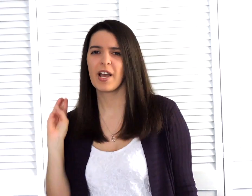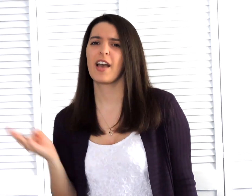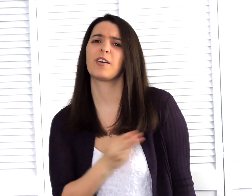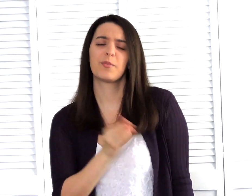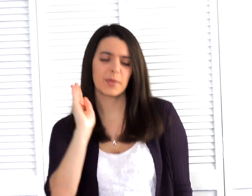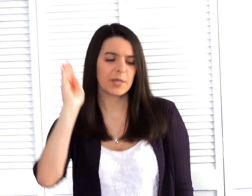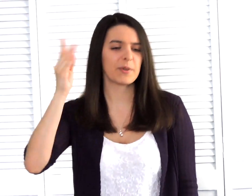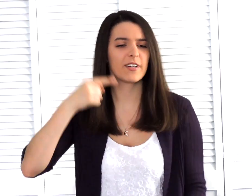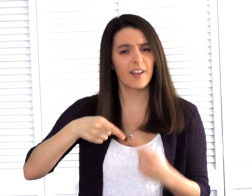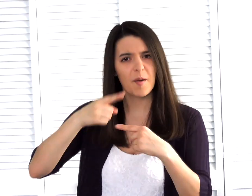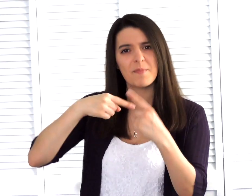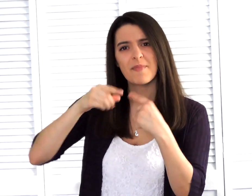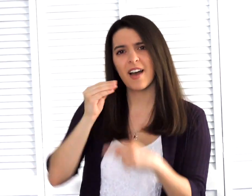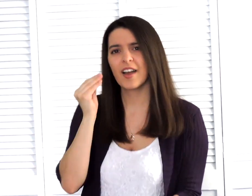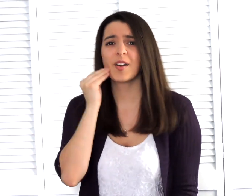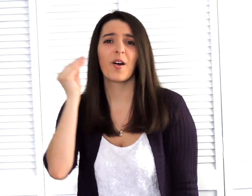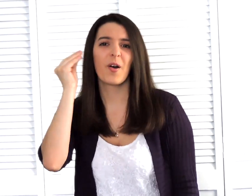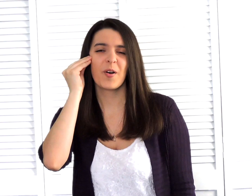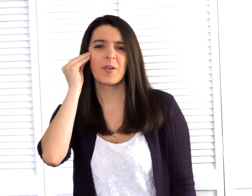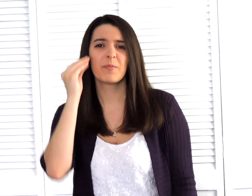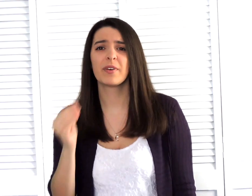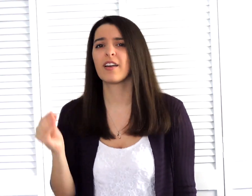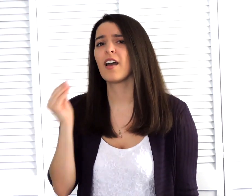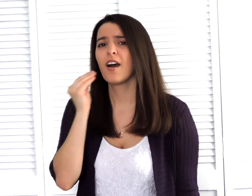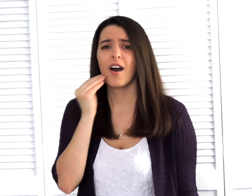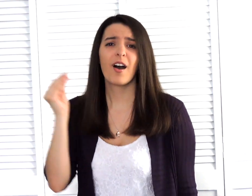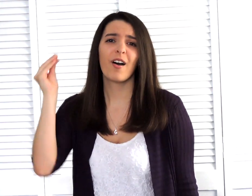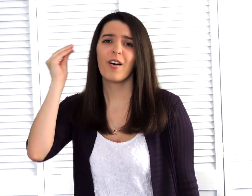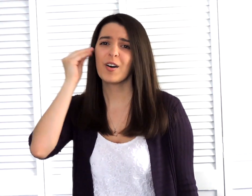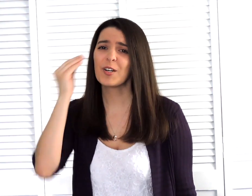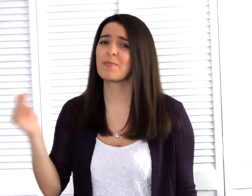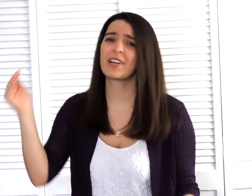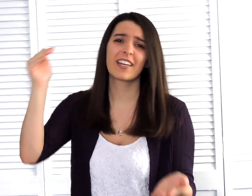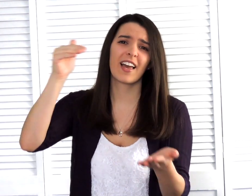we will go now All again